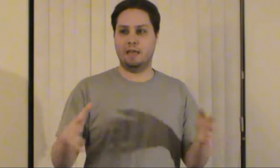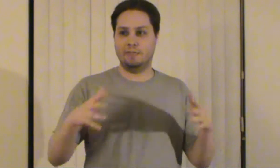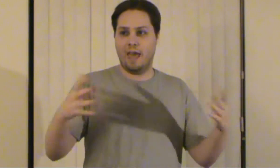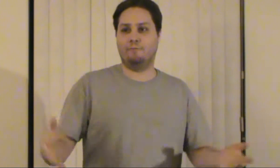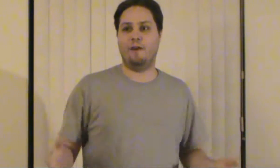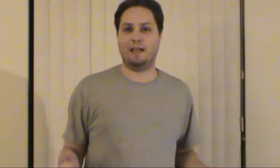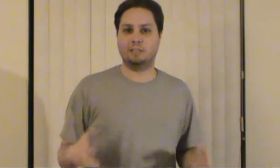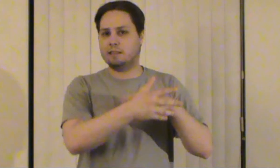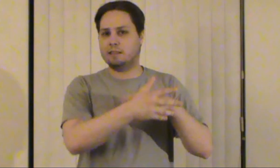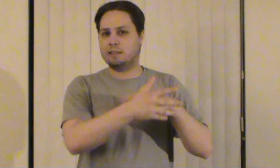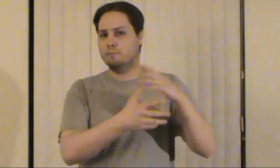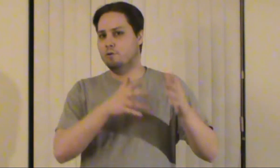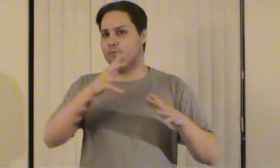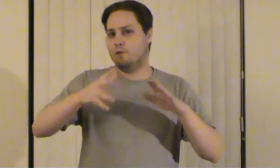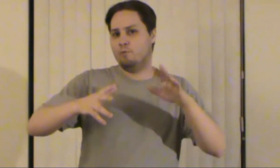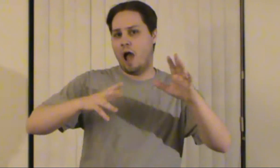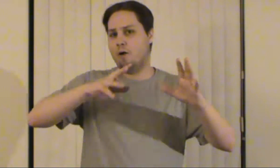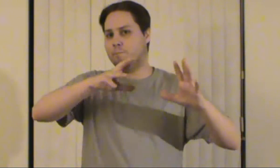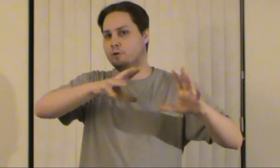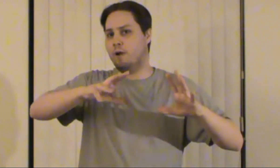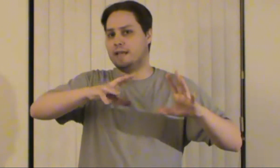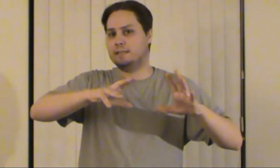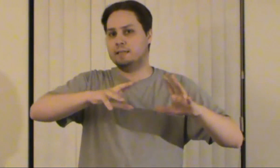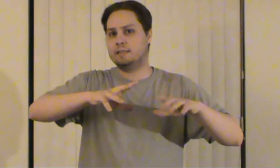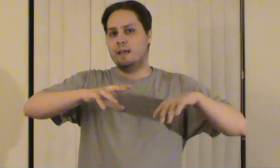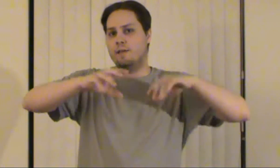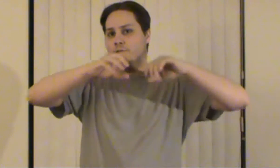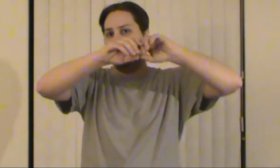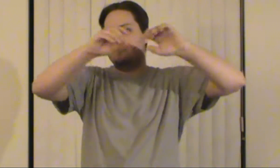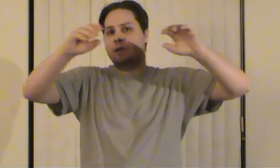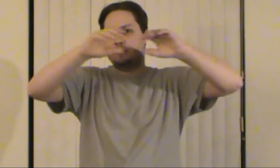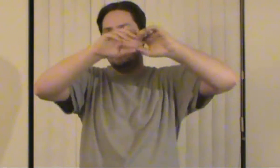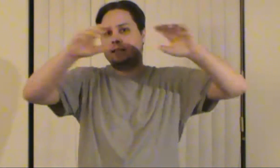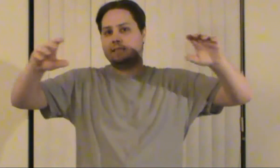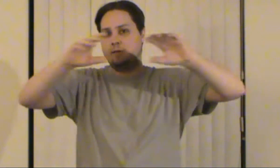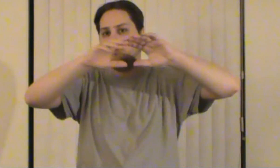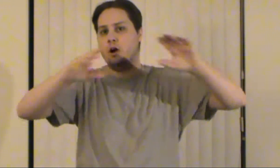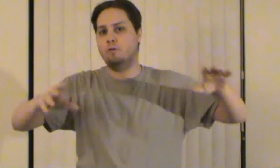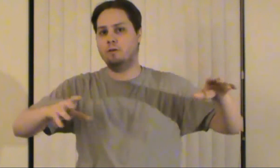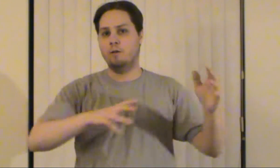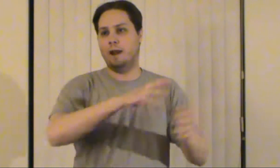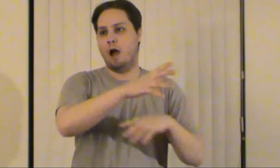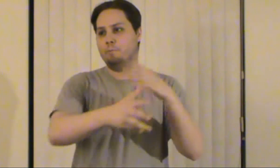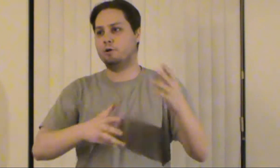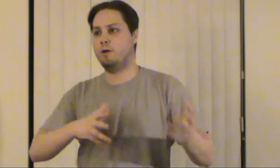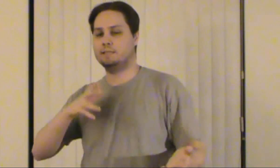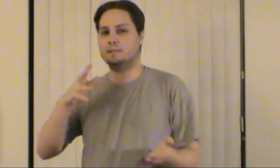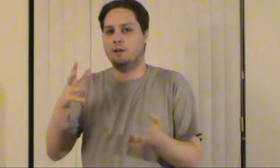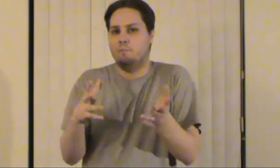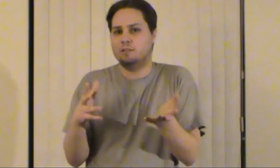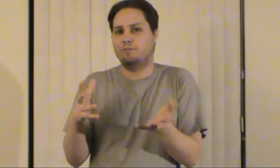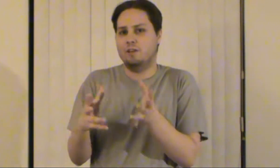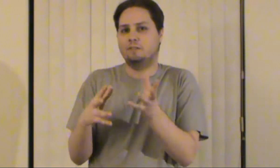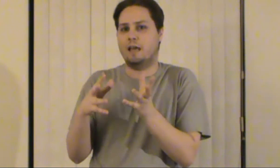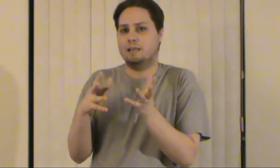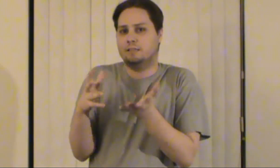in that fact it's just that the movie how it progresses even though it's not the same tone but how it progresses it almost feels like